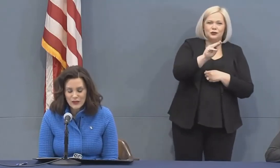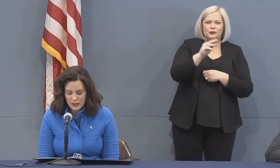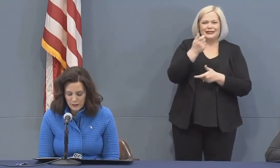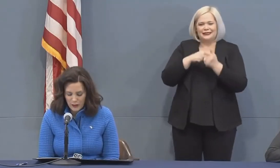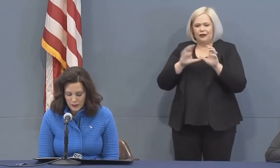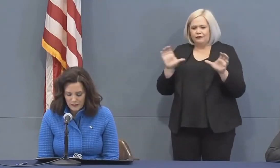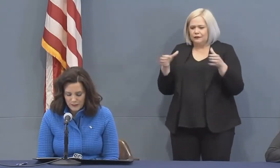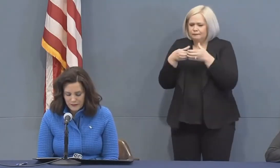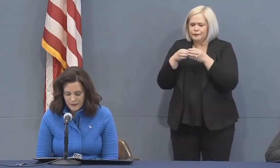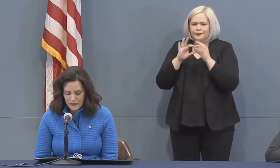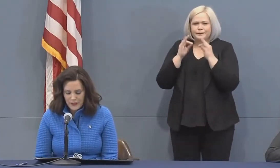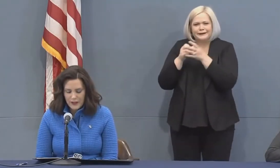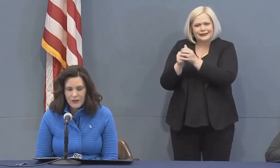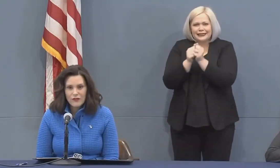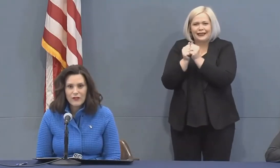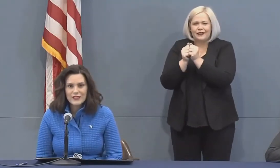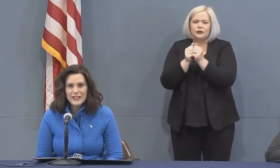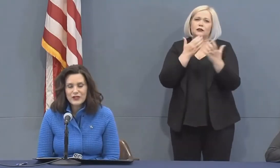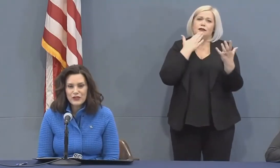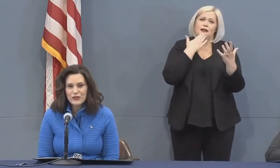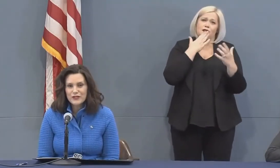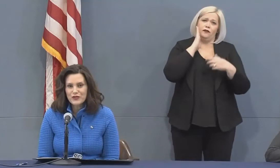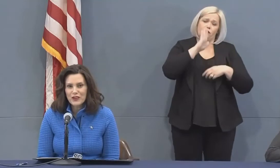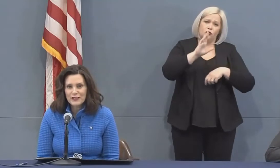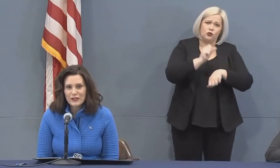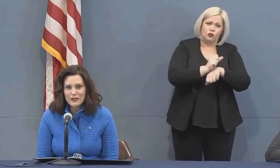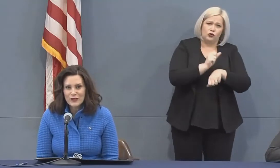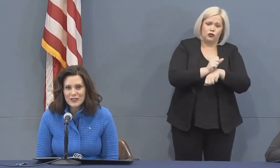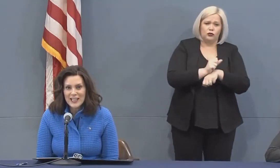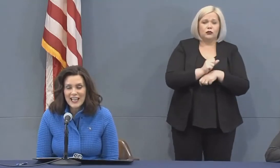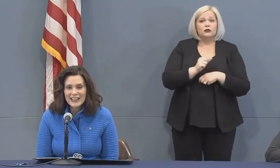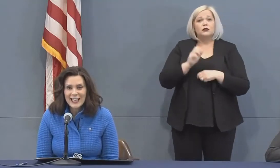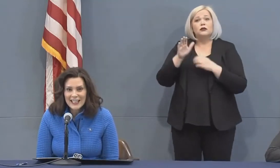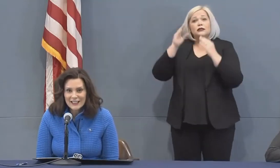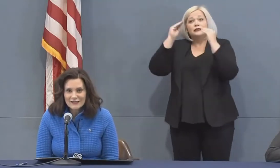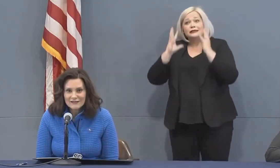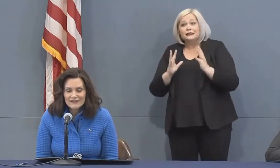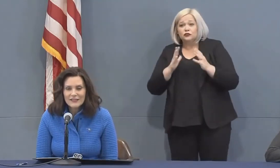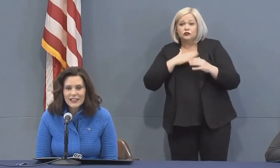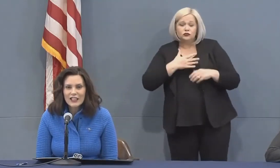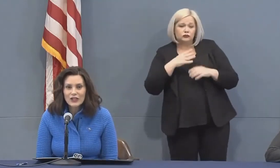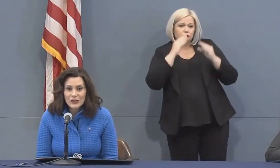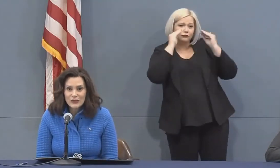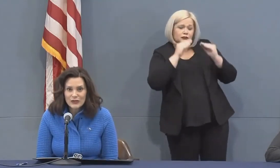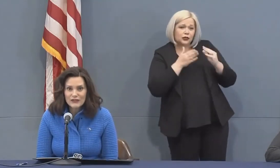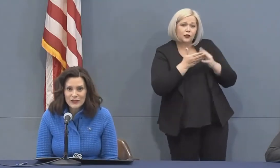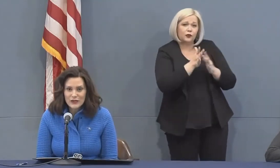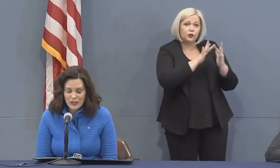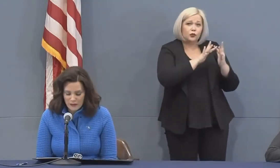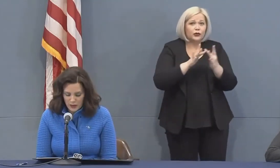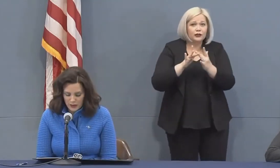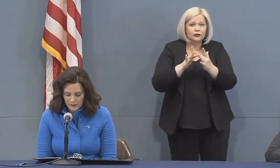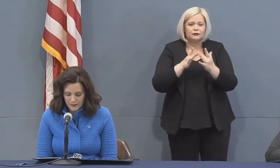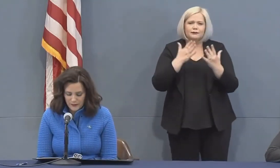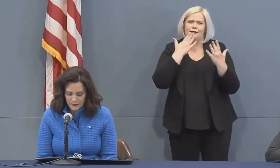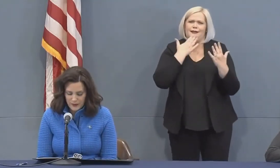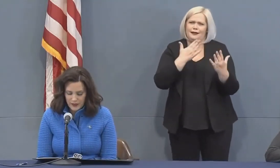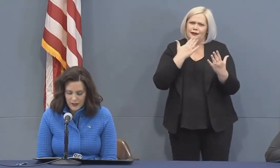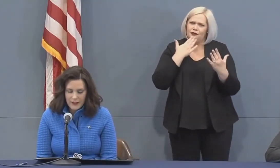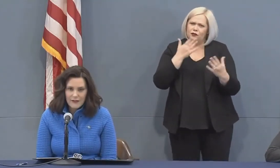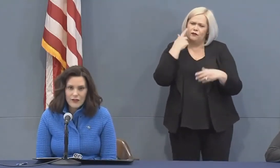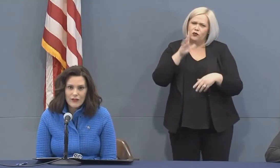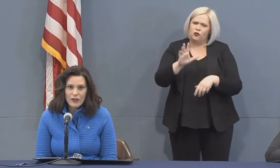you for doing your part. For every teacher who's instructing your students online, thank you for doing your part.